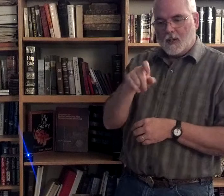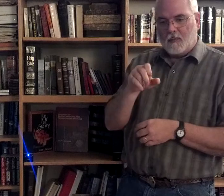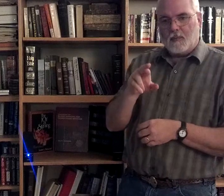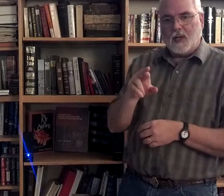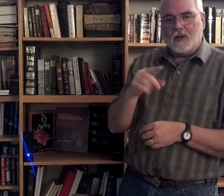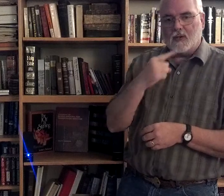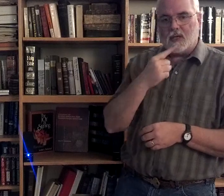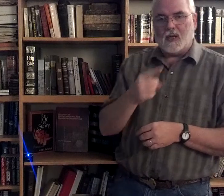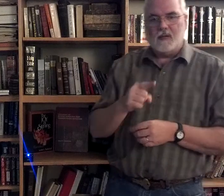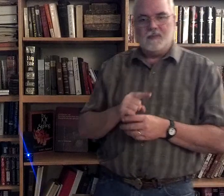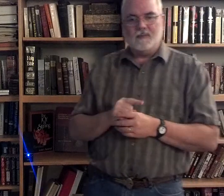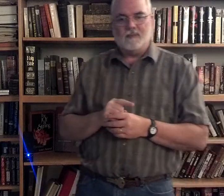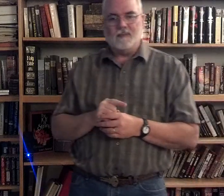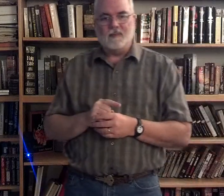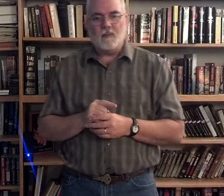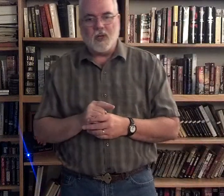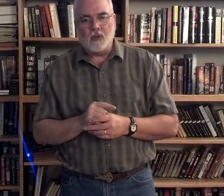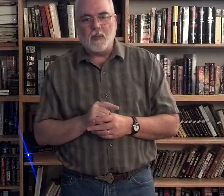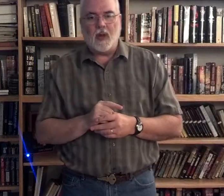Peter said. Peter replied.